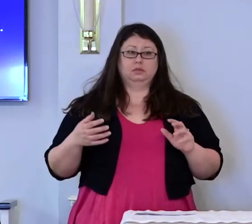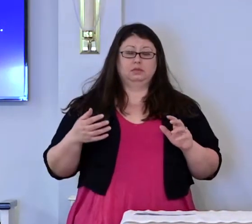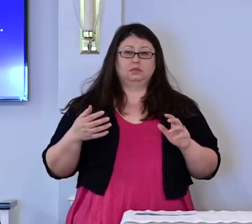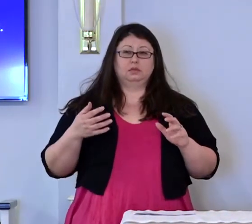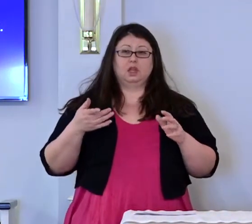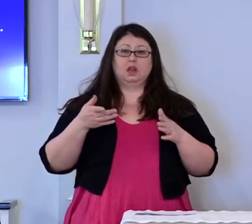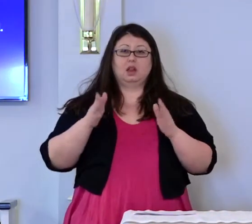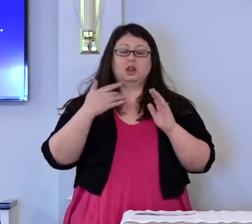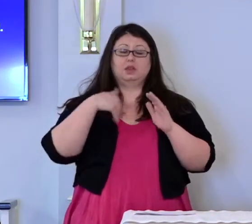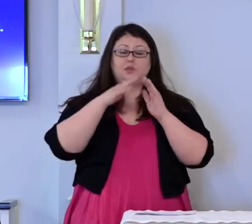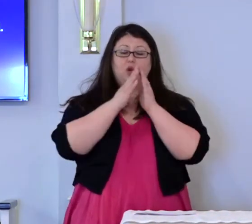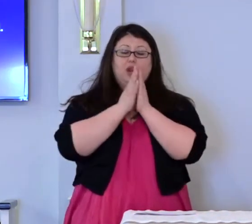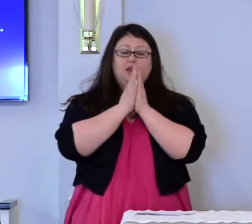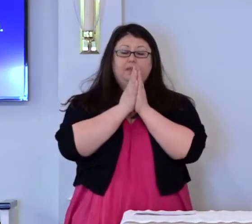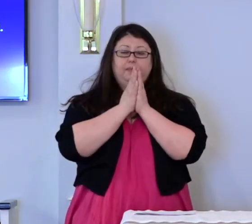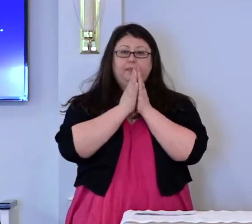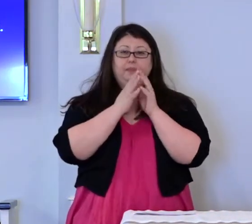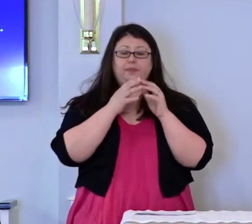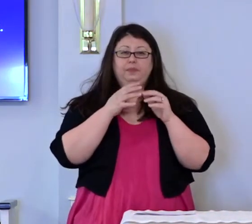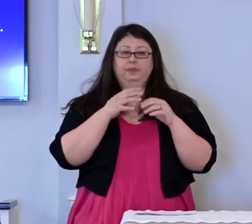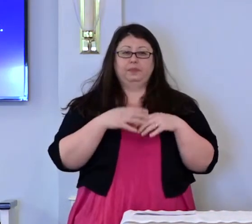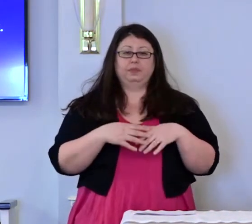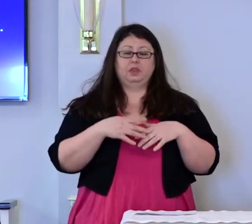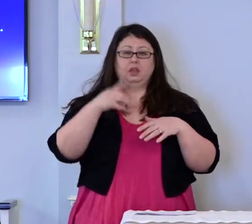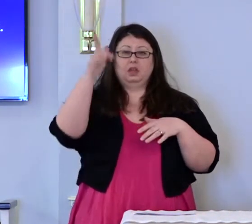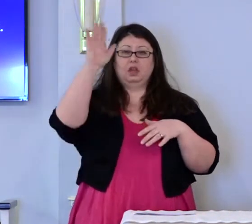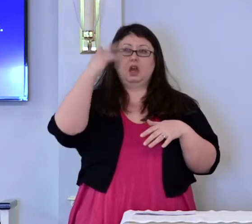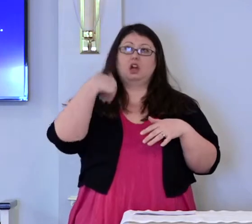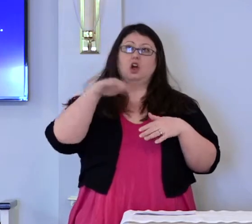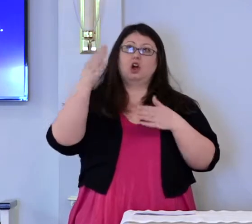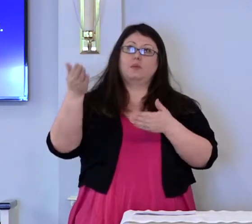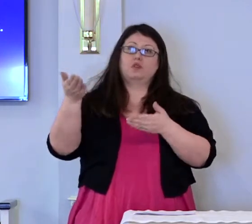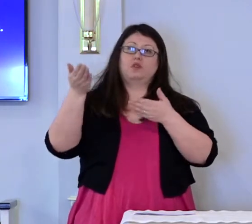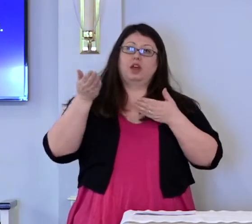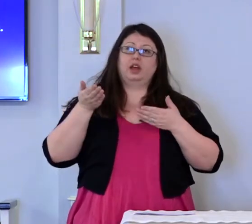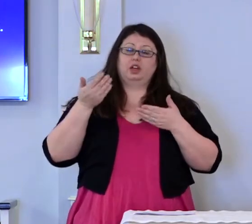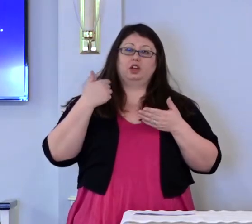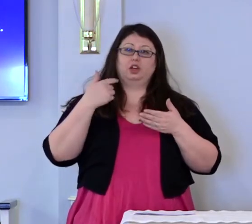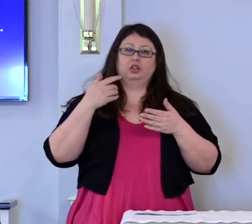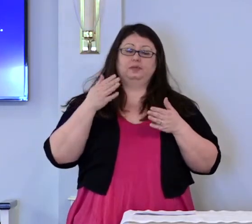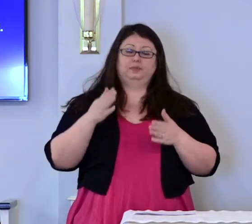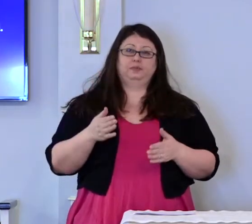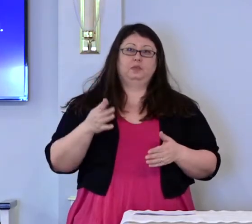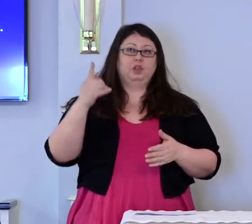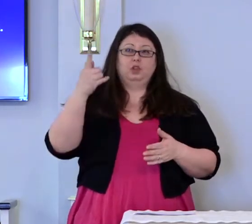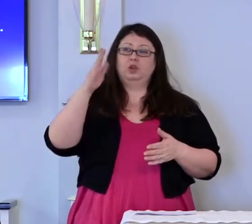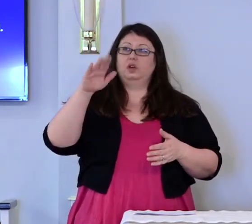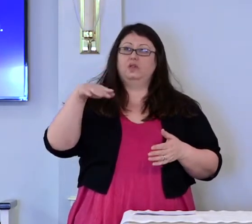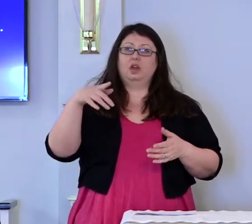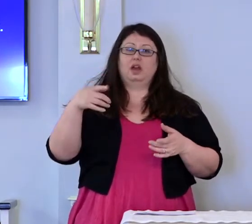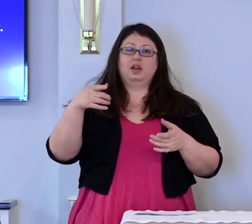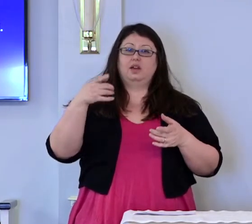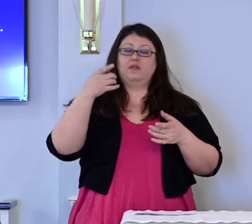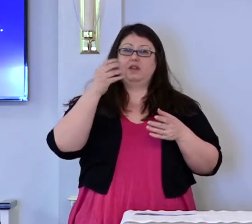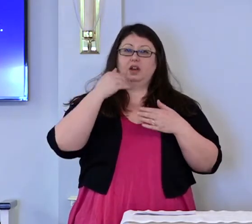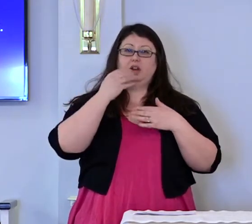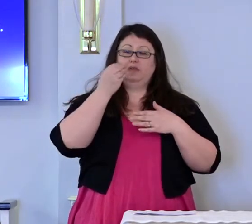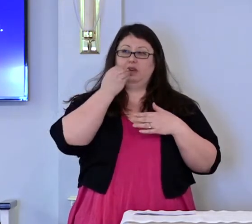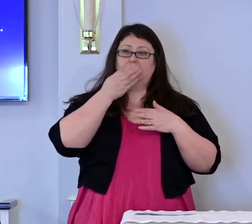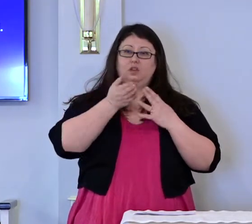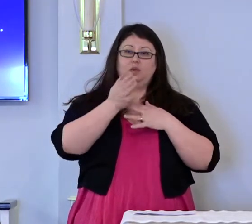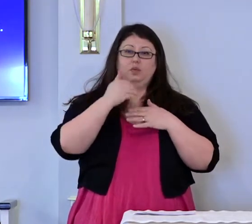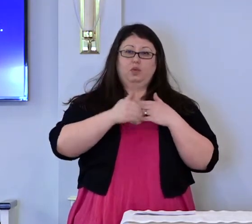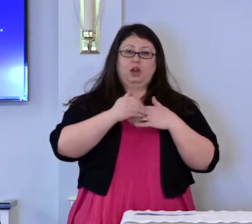Let us pray. God, our provider, you have not fed us with bread alone,